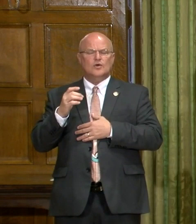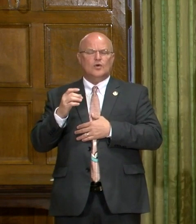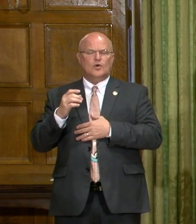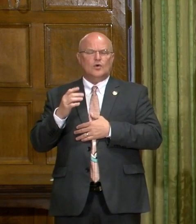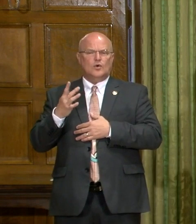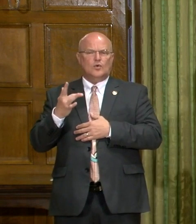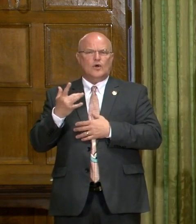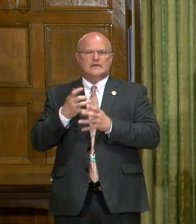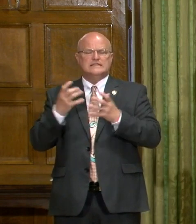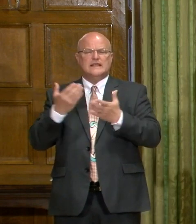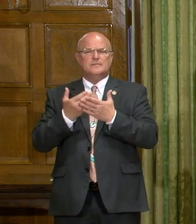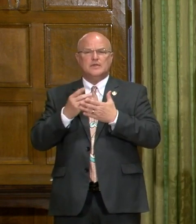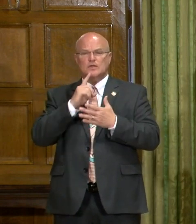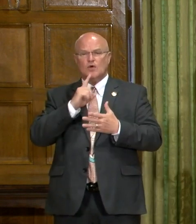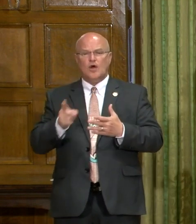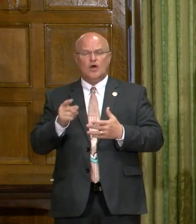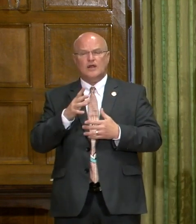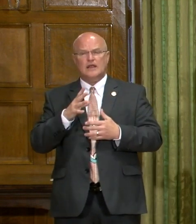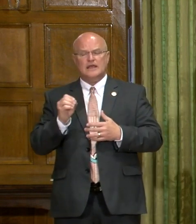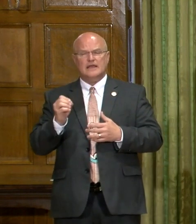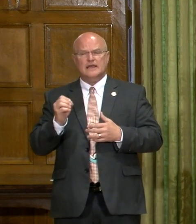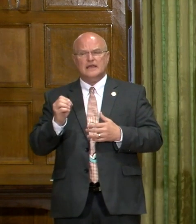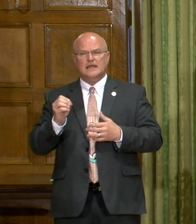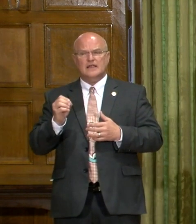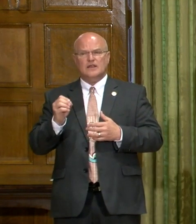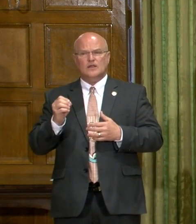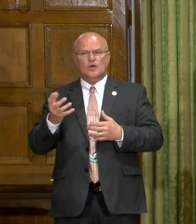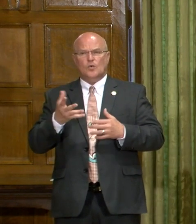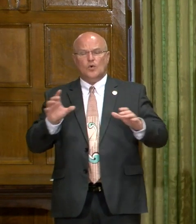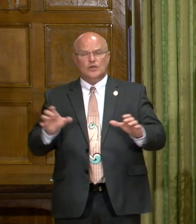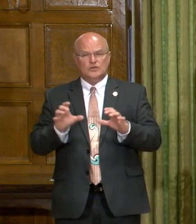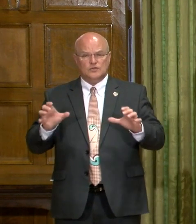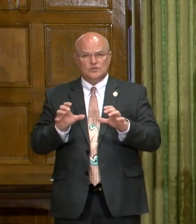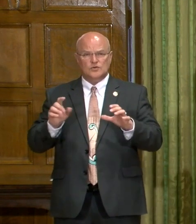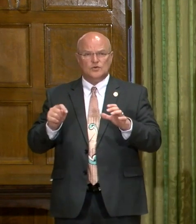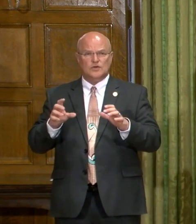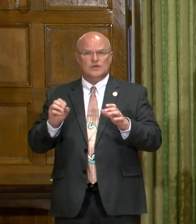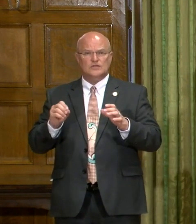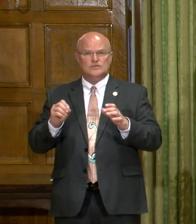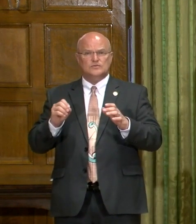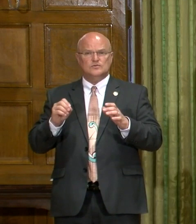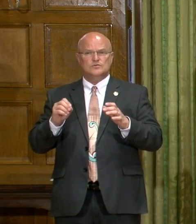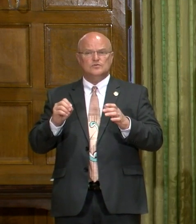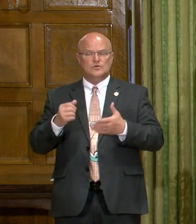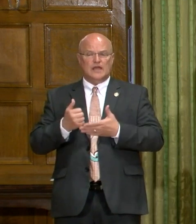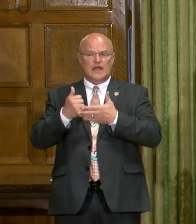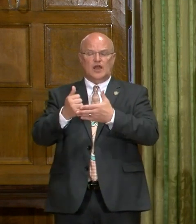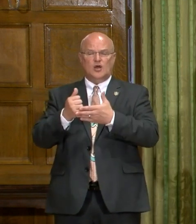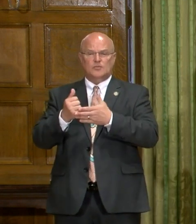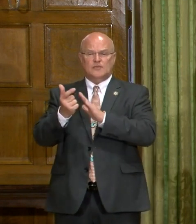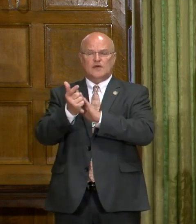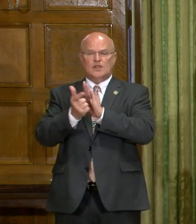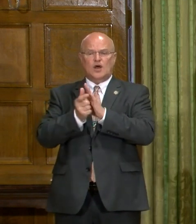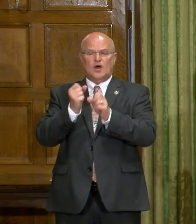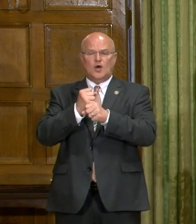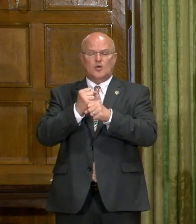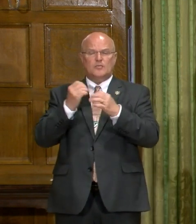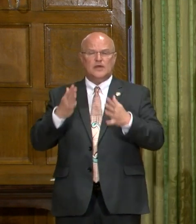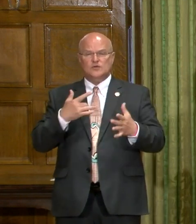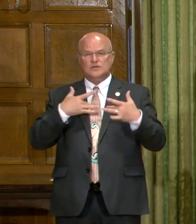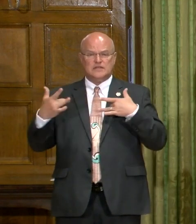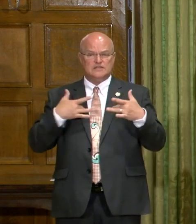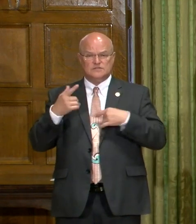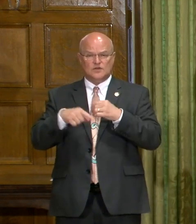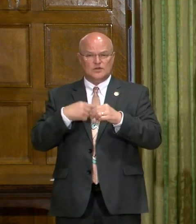you're seeking the amount of money that you are. What are you doing to talk to the lawmakers who are concerned about